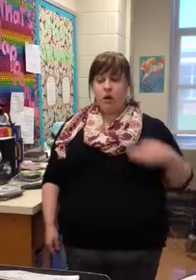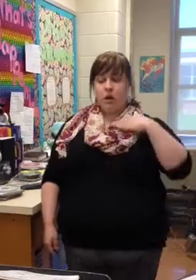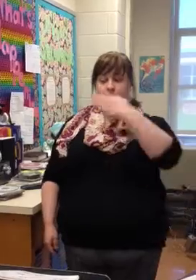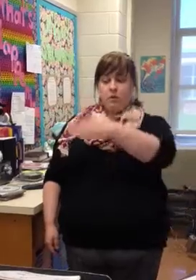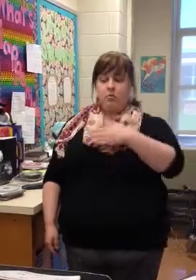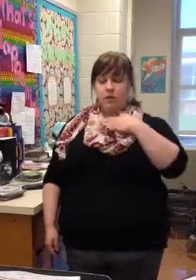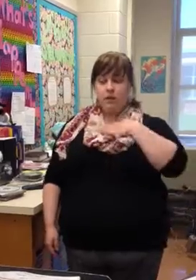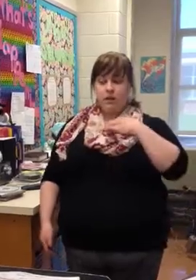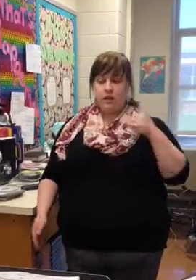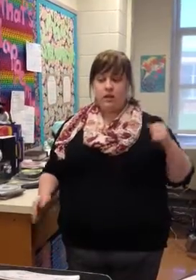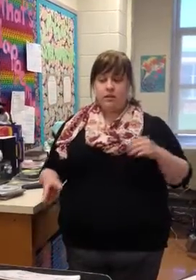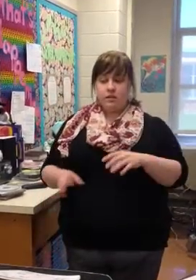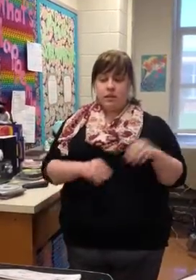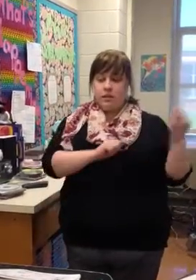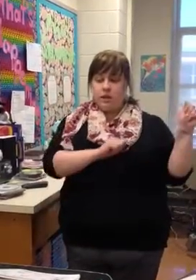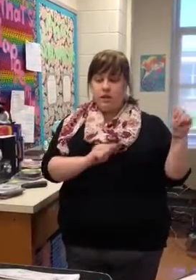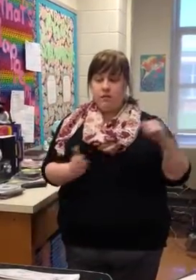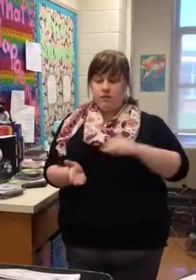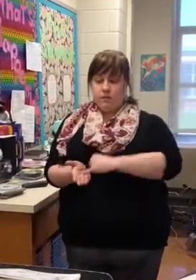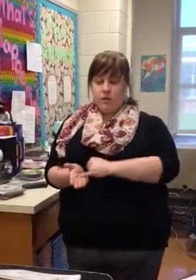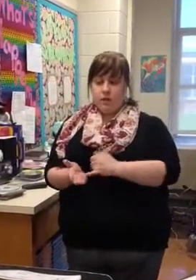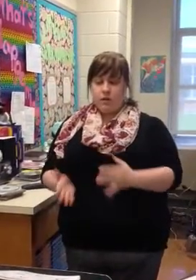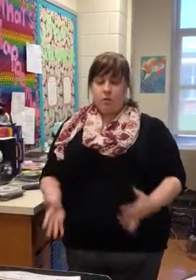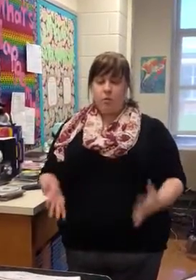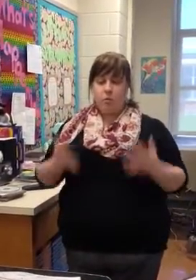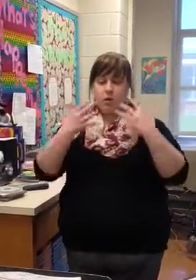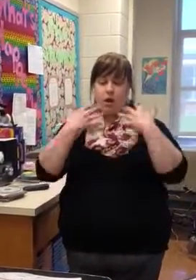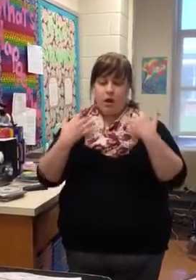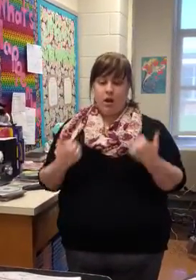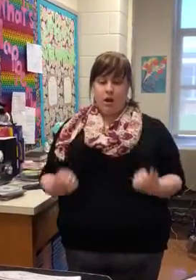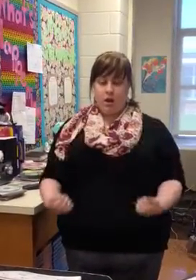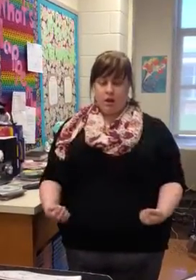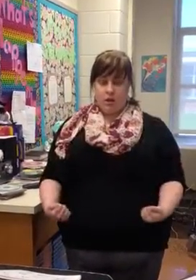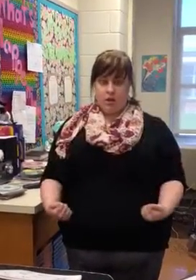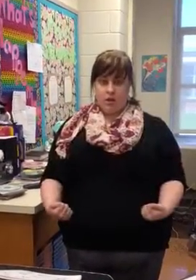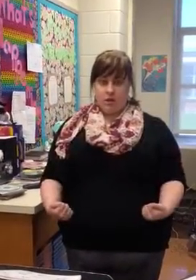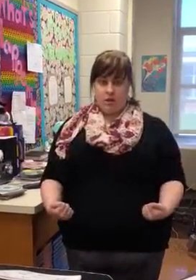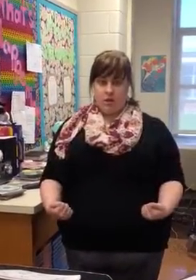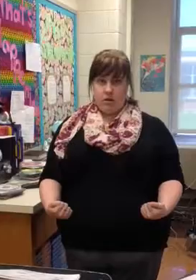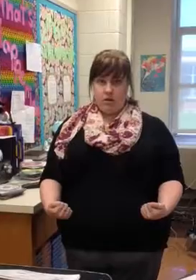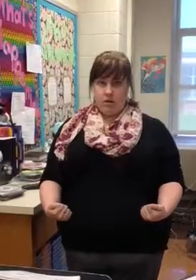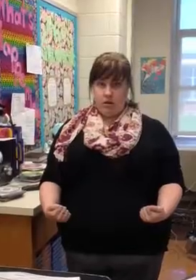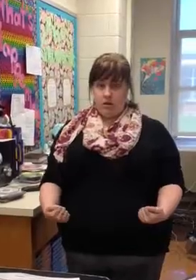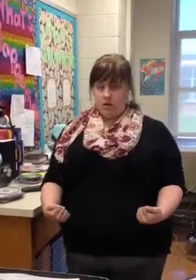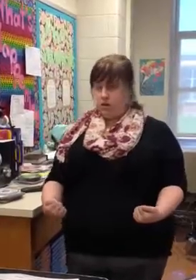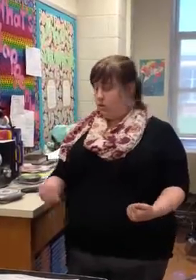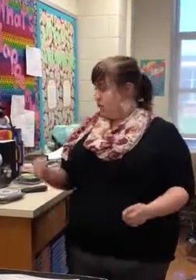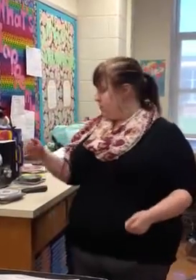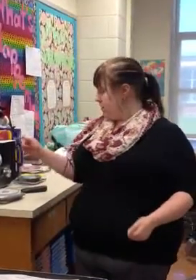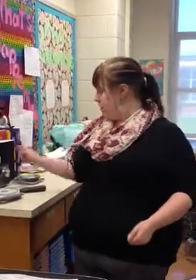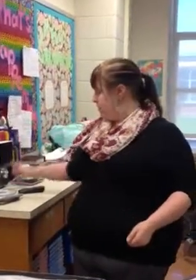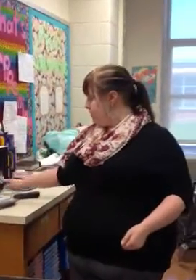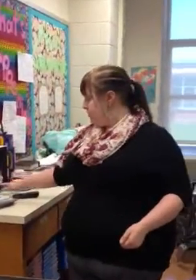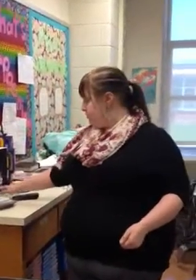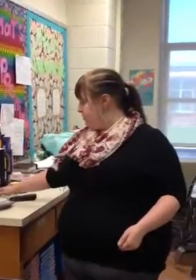Please leave it well you I'm through this I'll